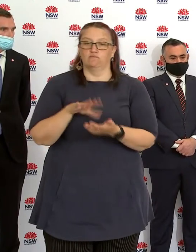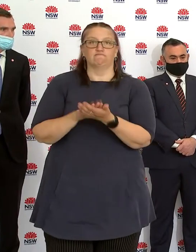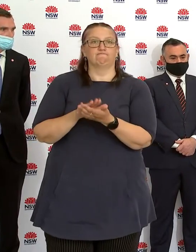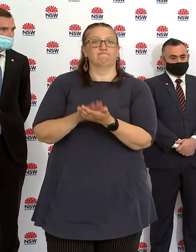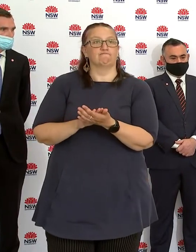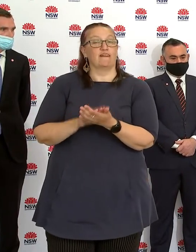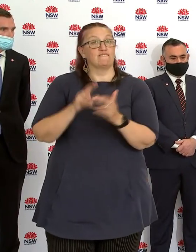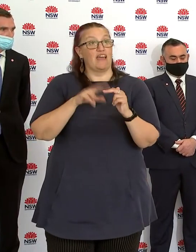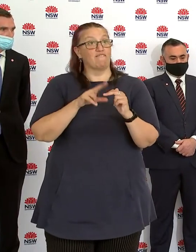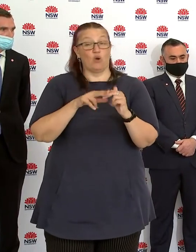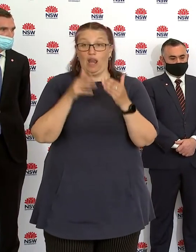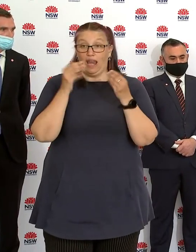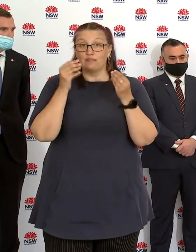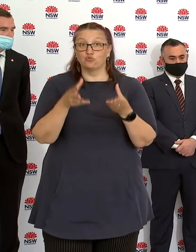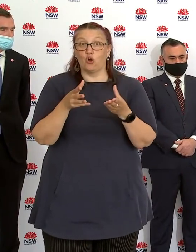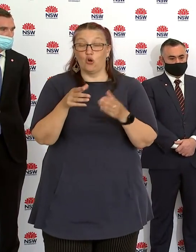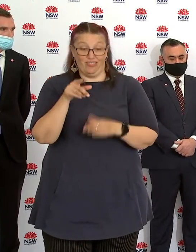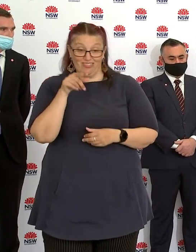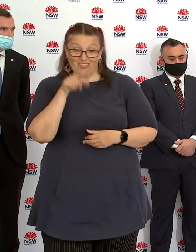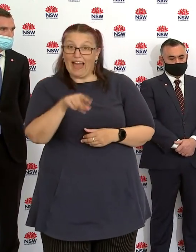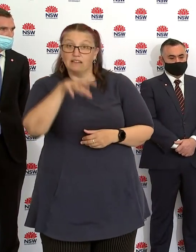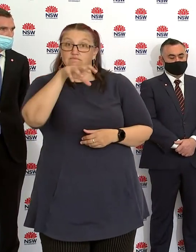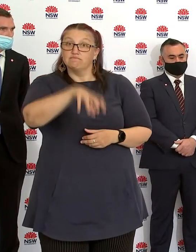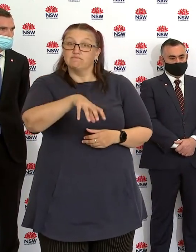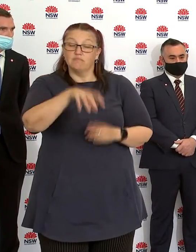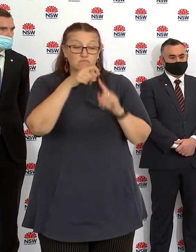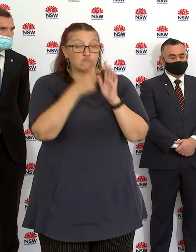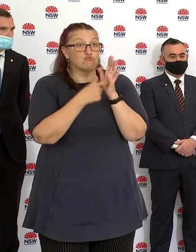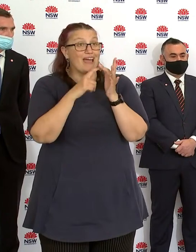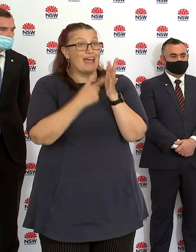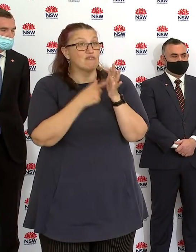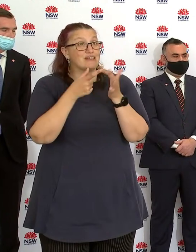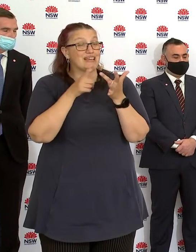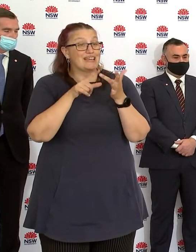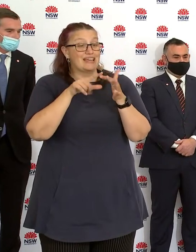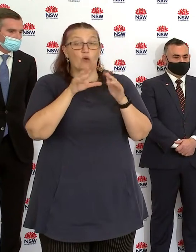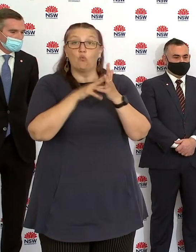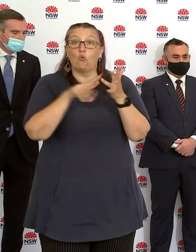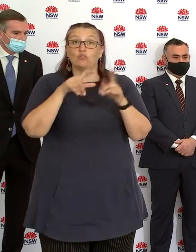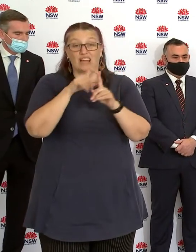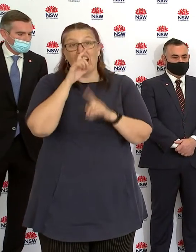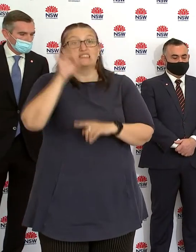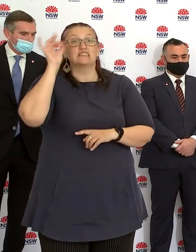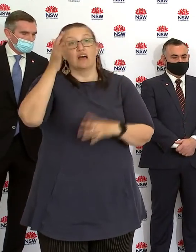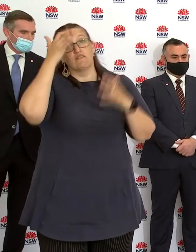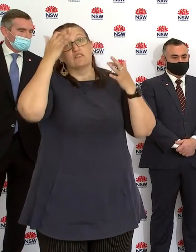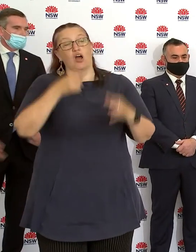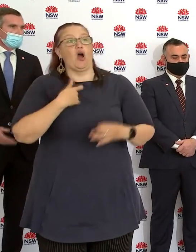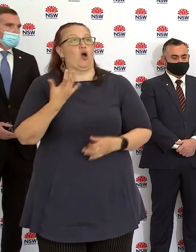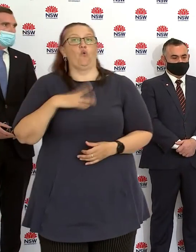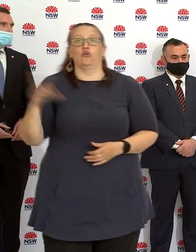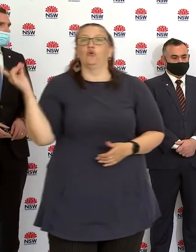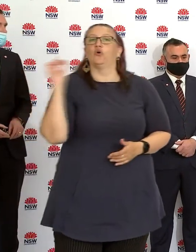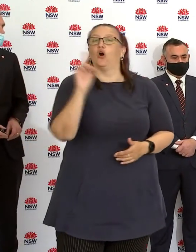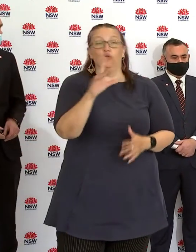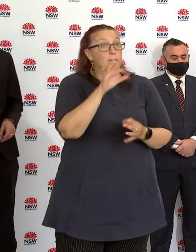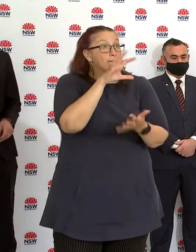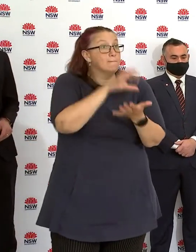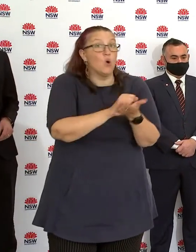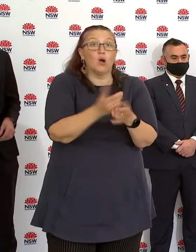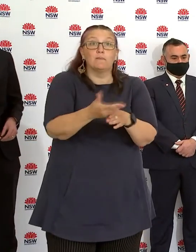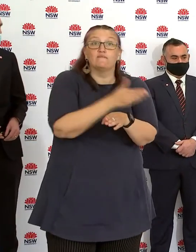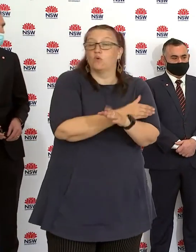to be open for walk-ins. So you don't need a booking or an appointment. That centre will be open and available to provide